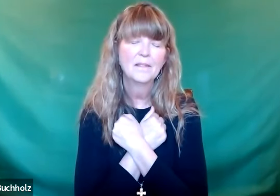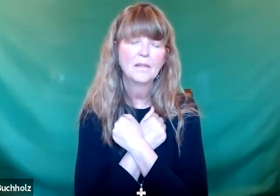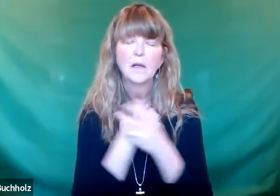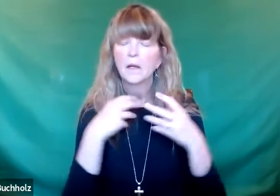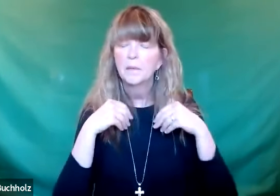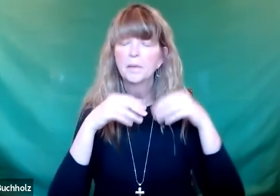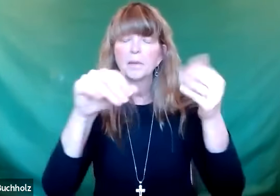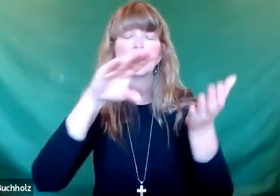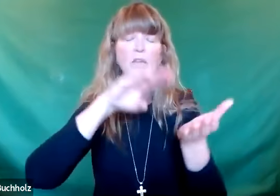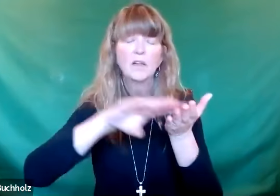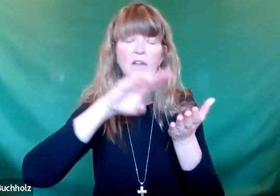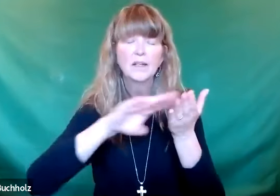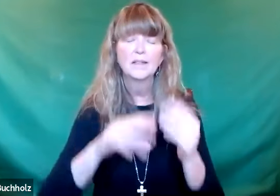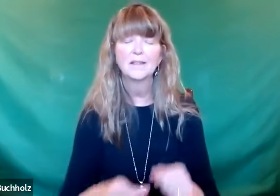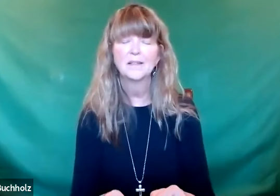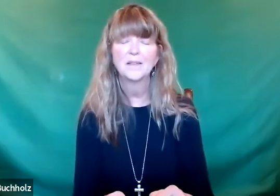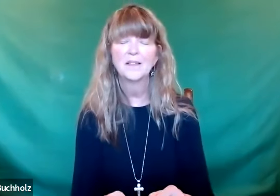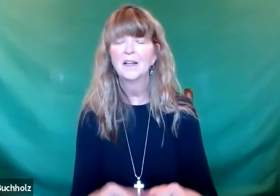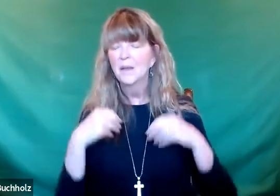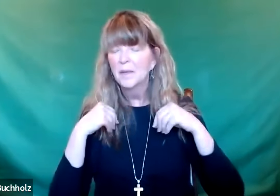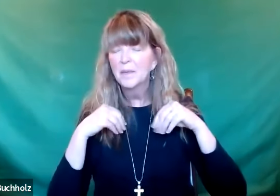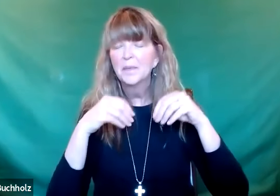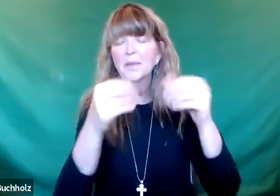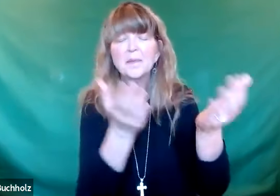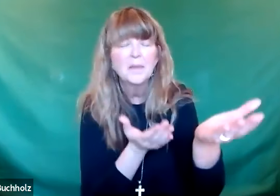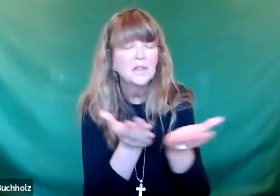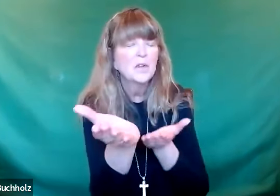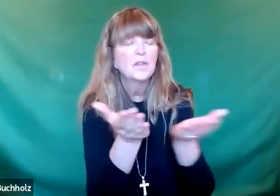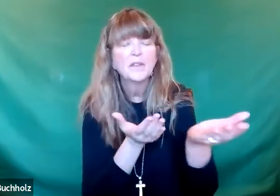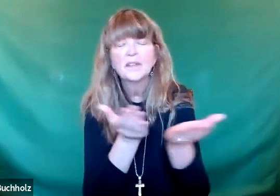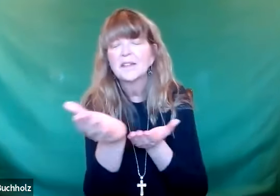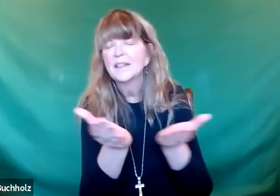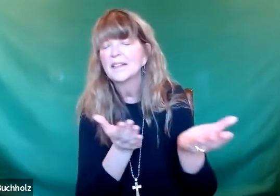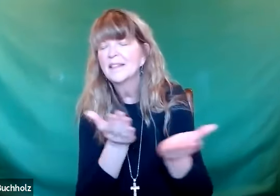love, forgiveness, service,